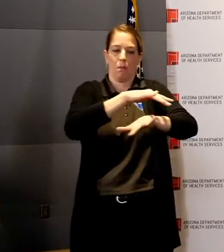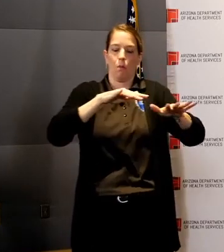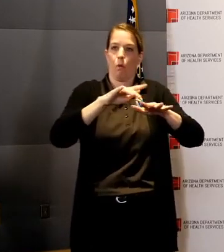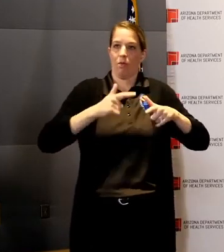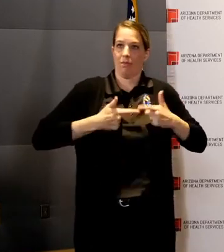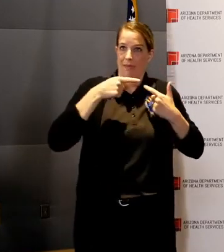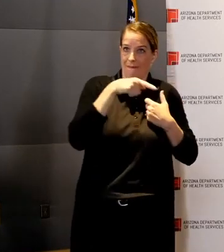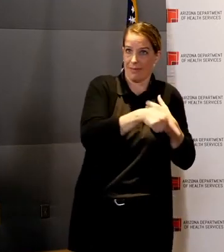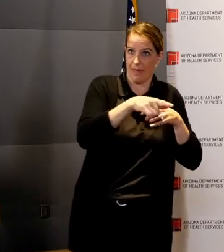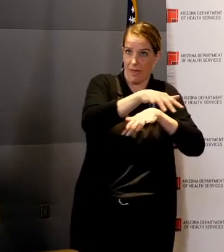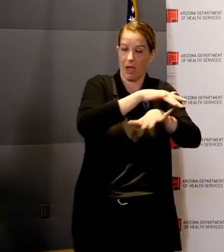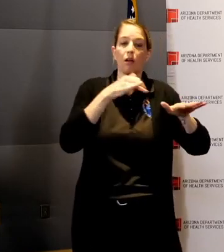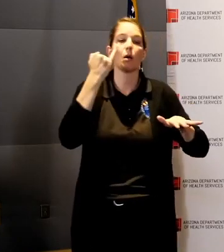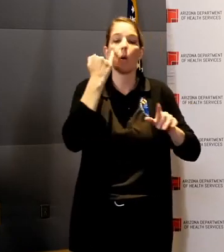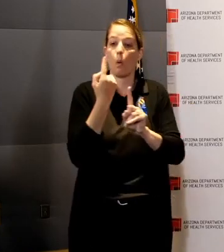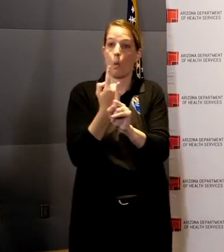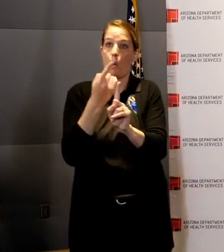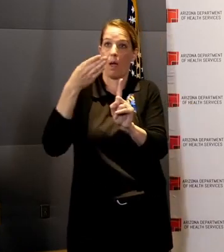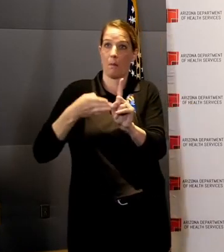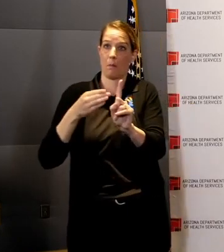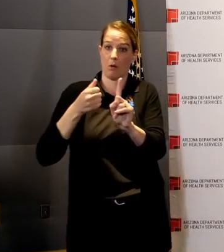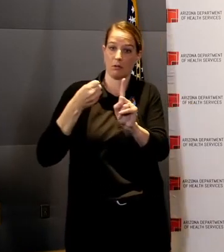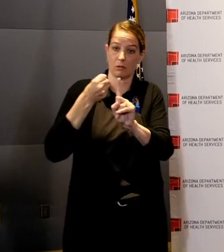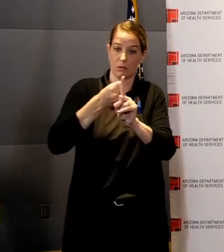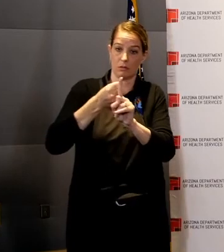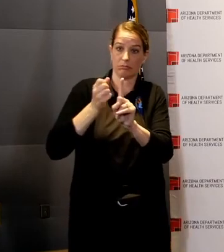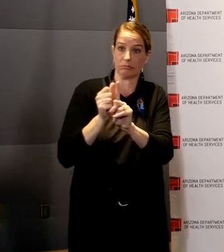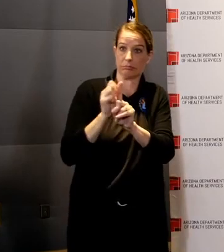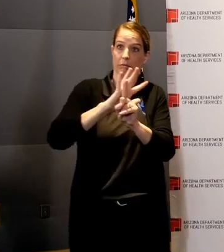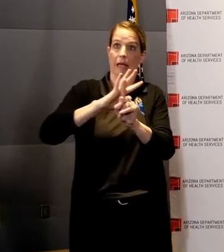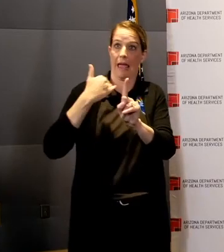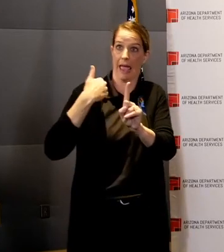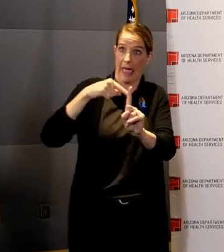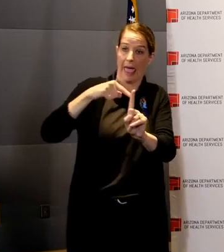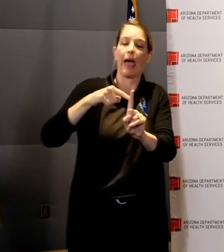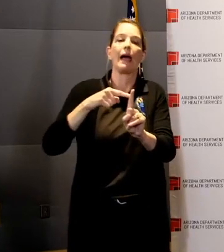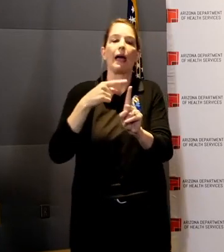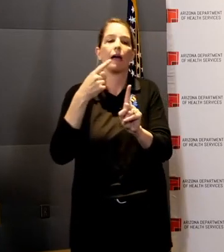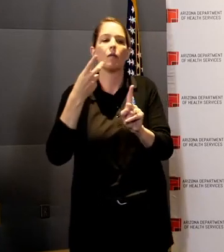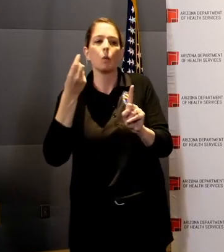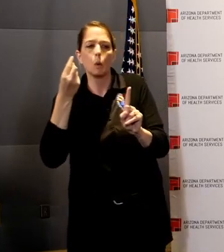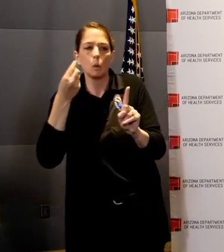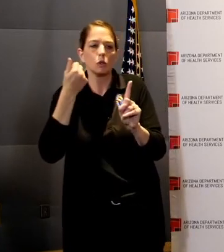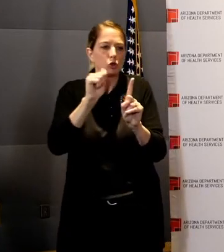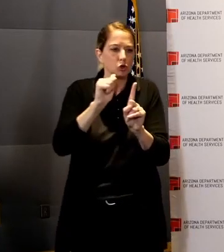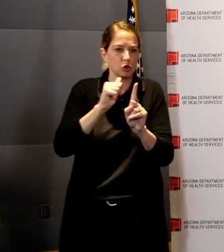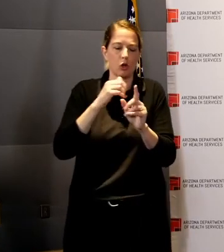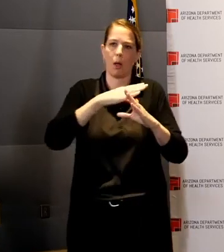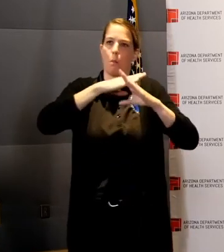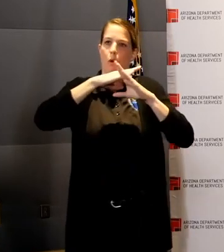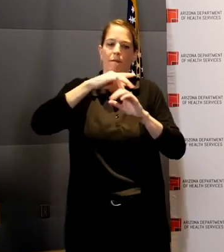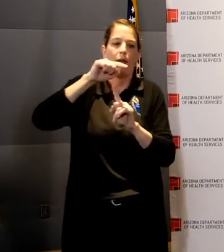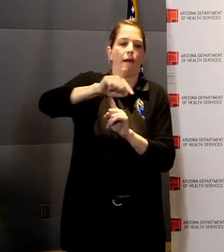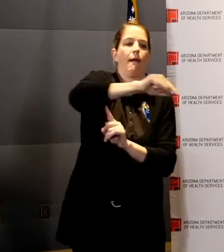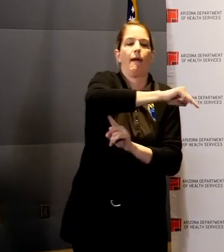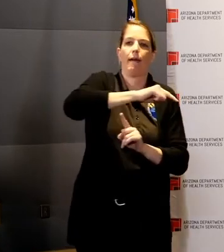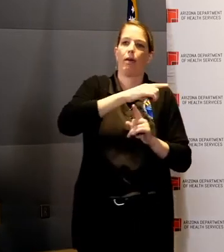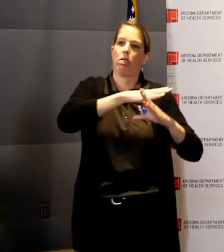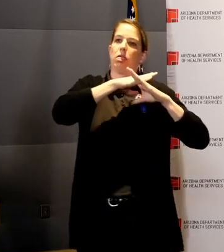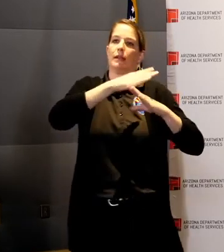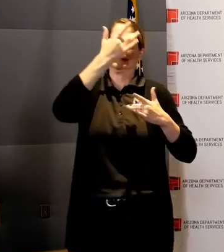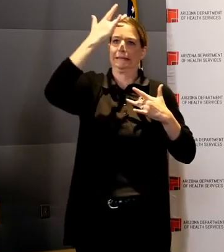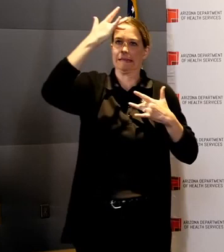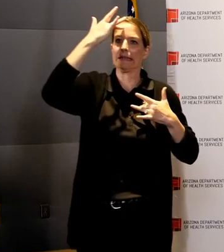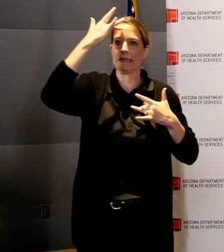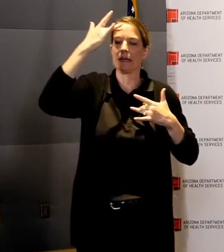in that nursing home to try to prevent spread there. Some of the community spread, we are at a mitigation level. And so to follow every single one